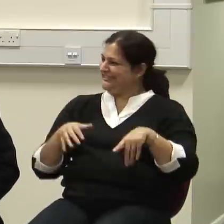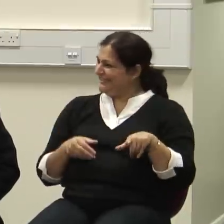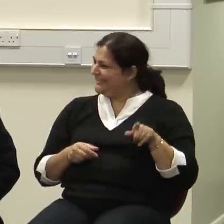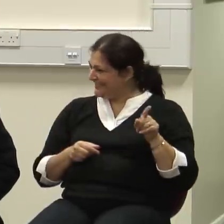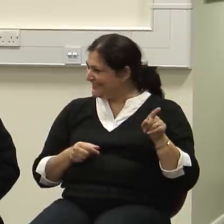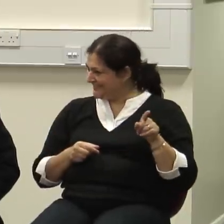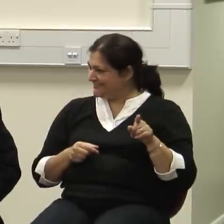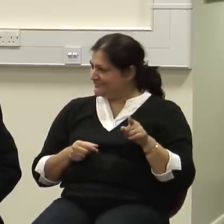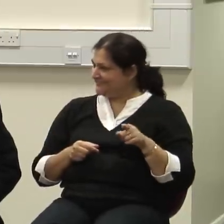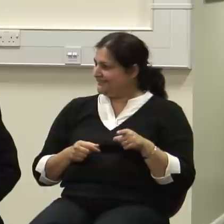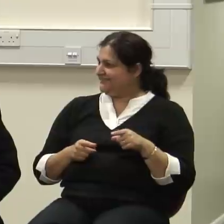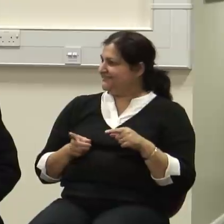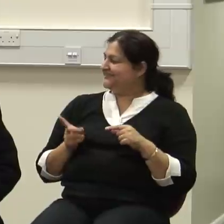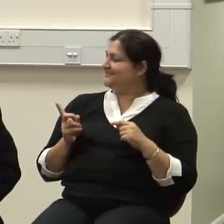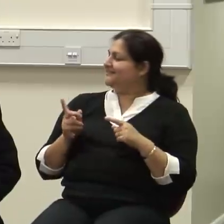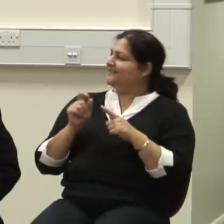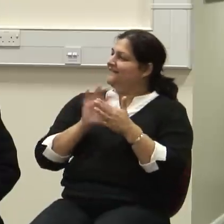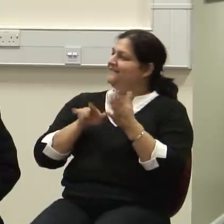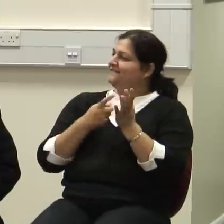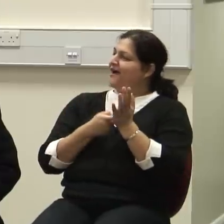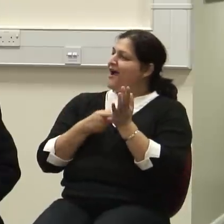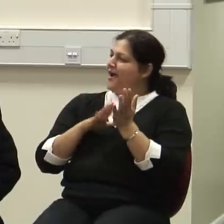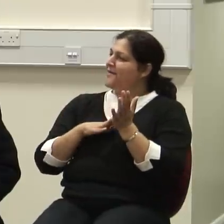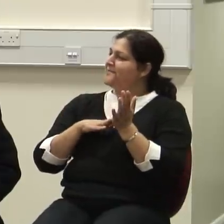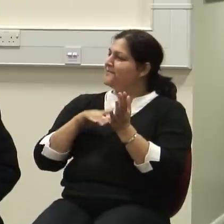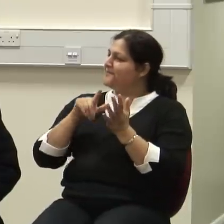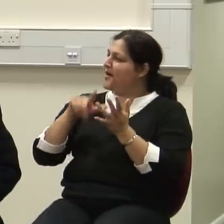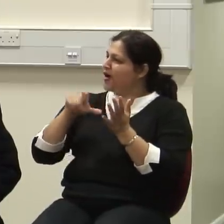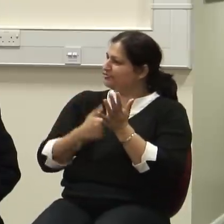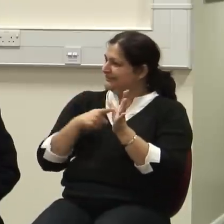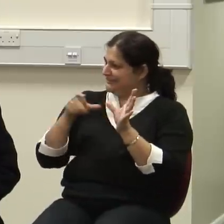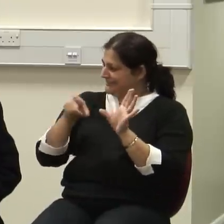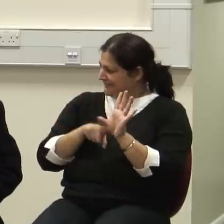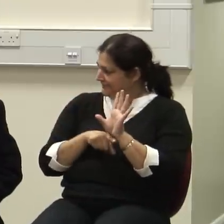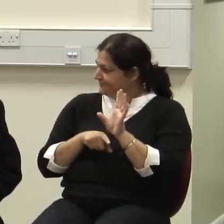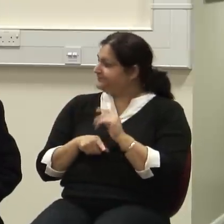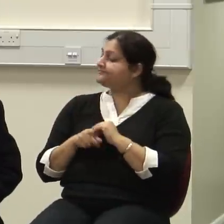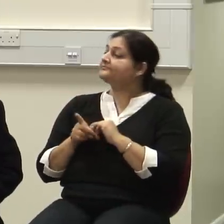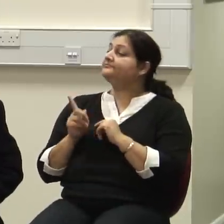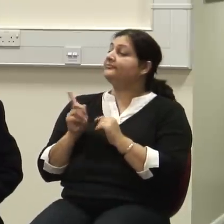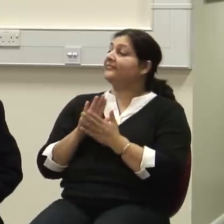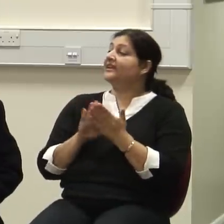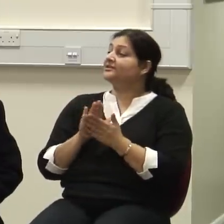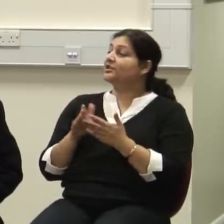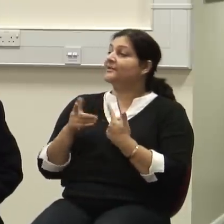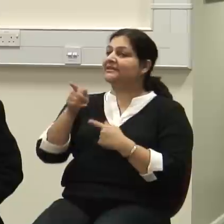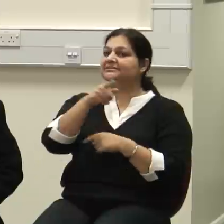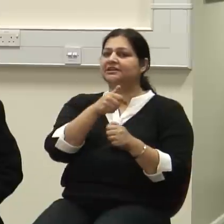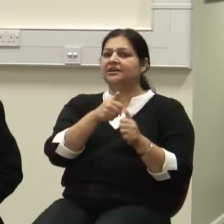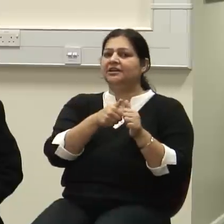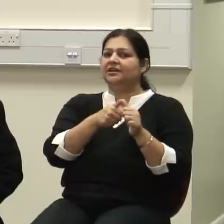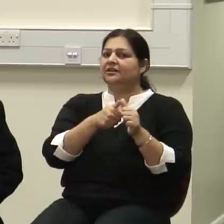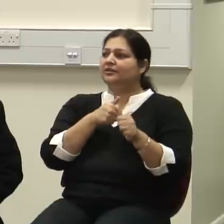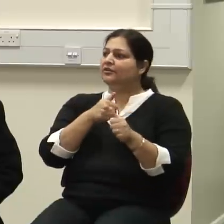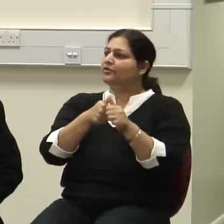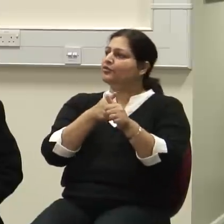to show you how relevant this is, what you just said, that after all, corporations generally are still restrained, though not in the